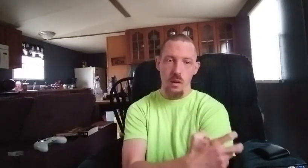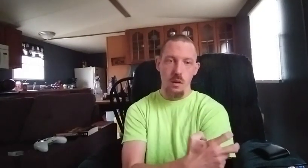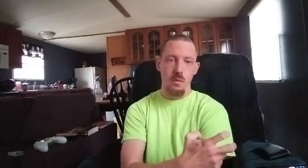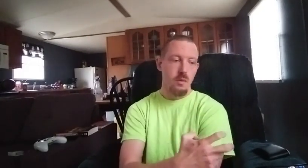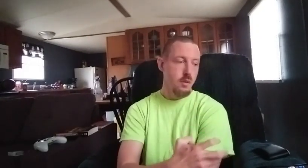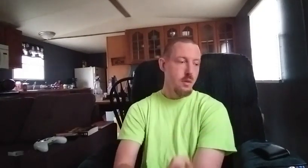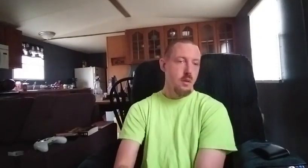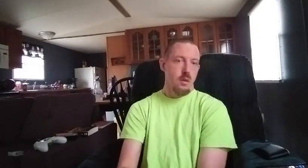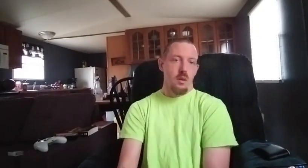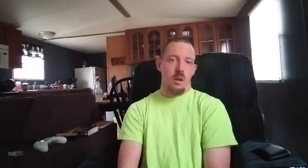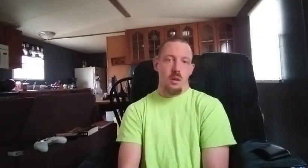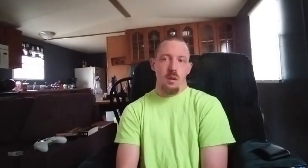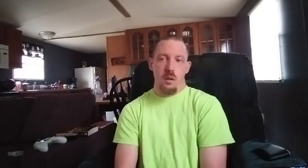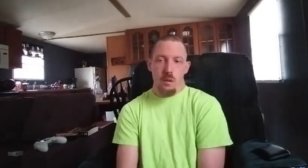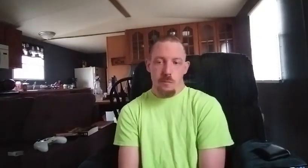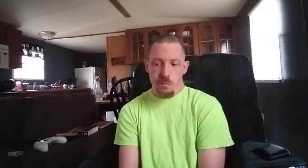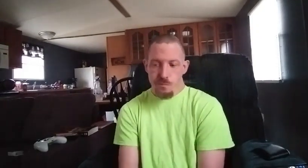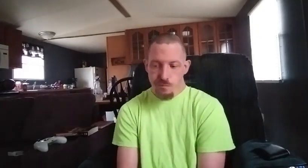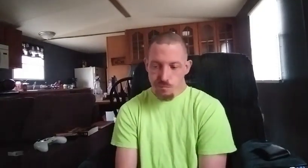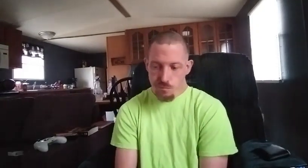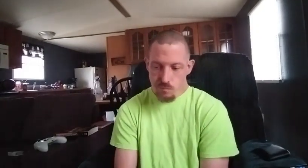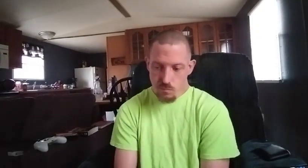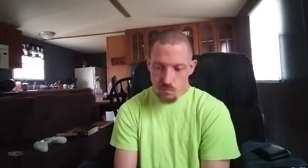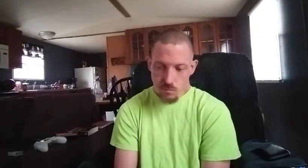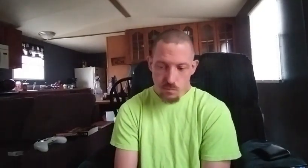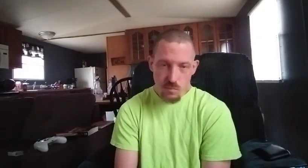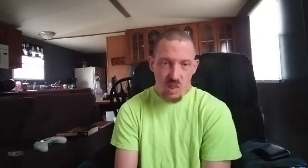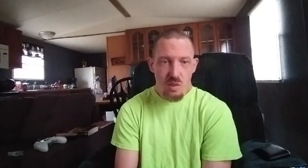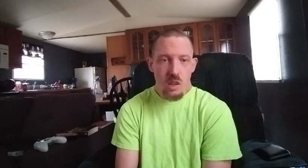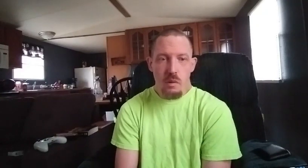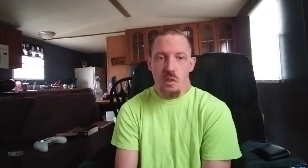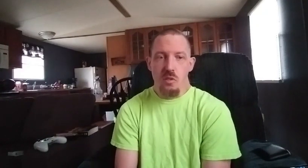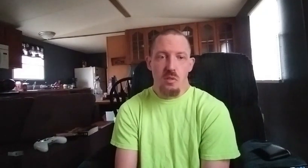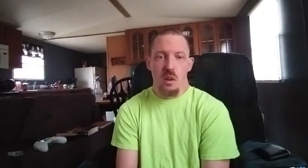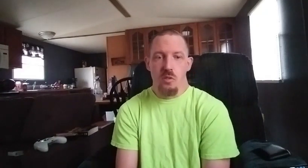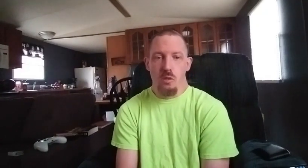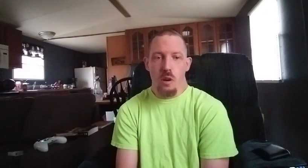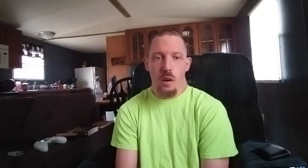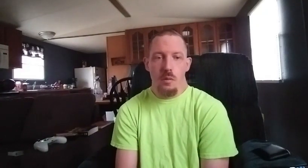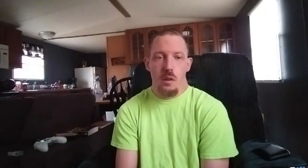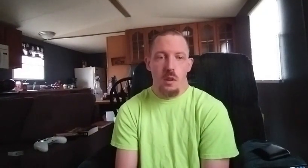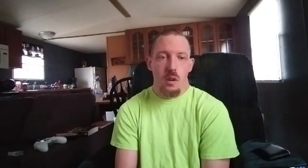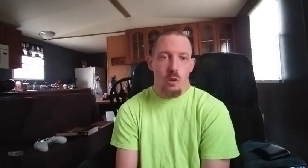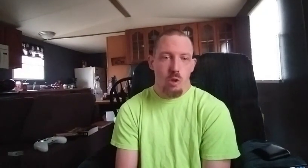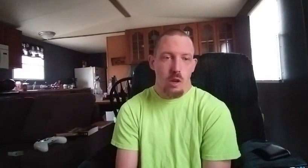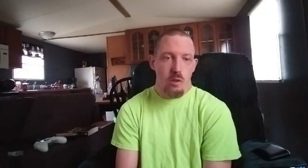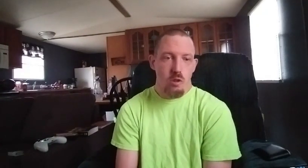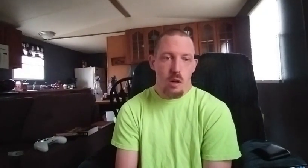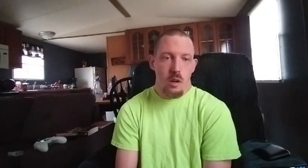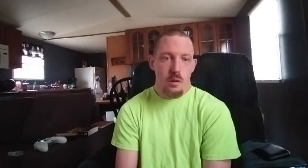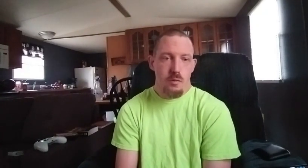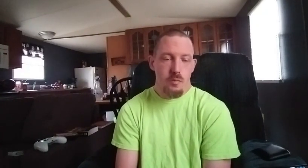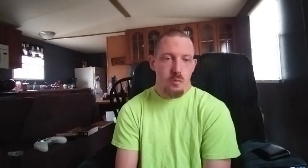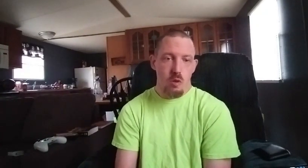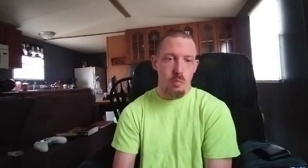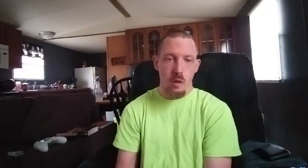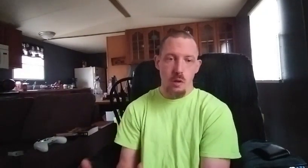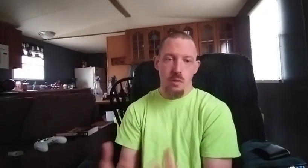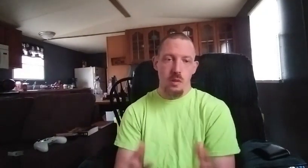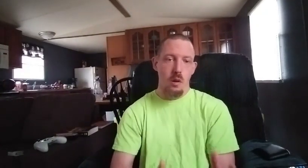and think of this you just got to strive you got to strive to better yourself